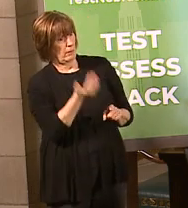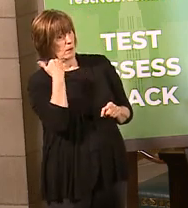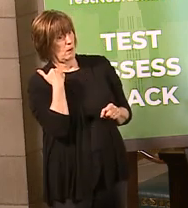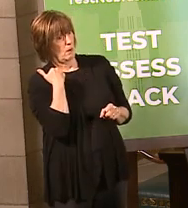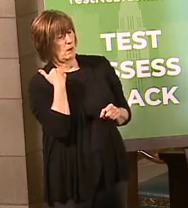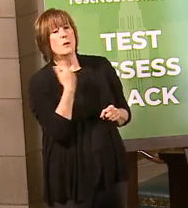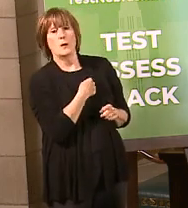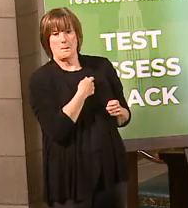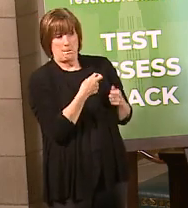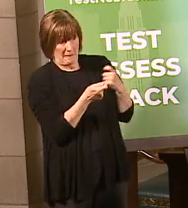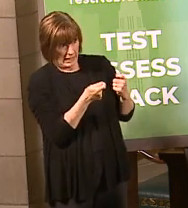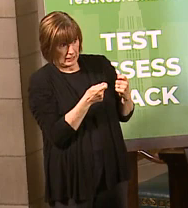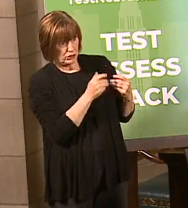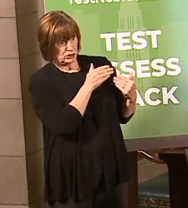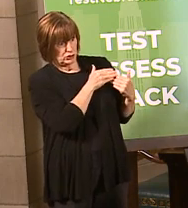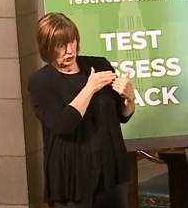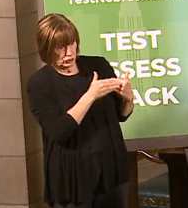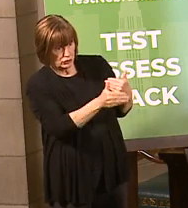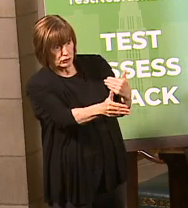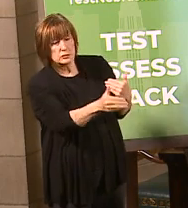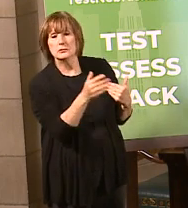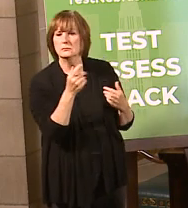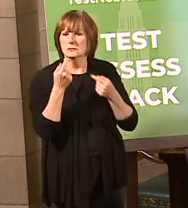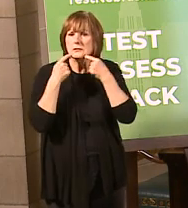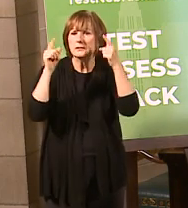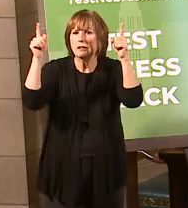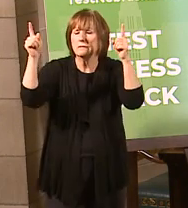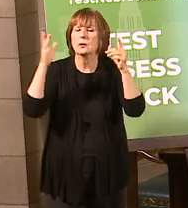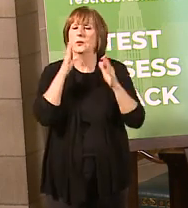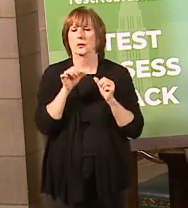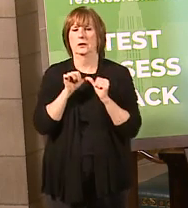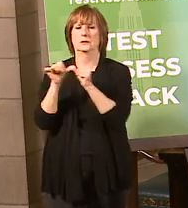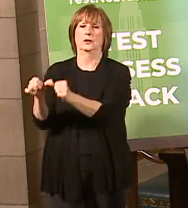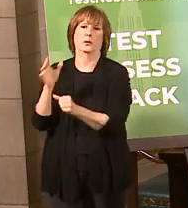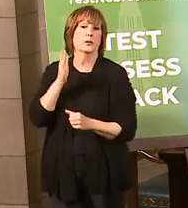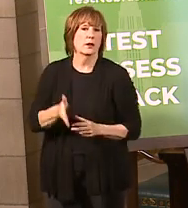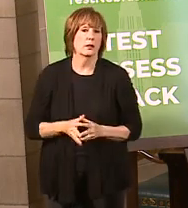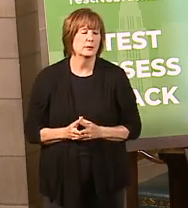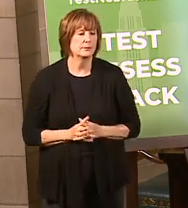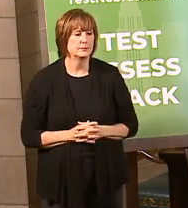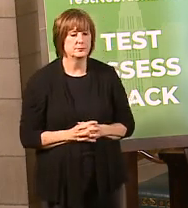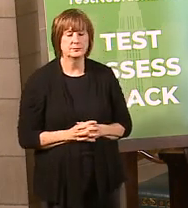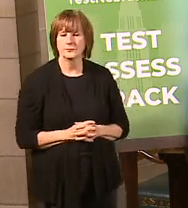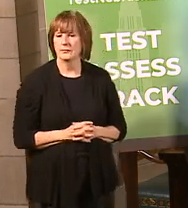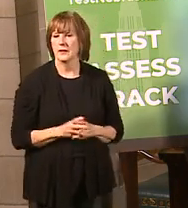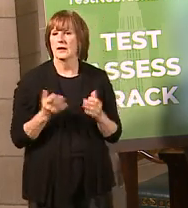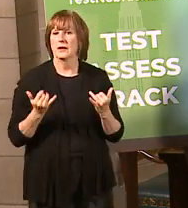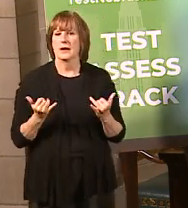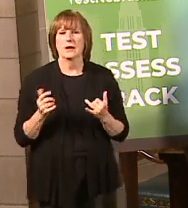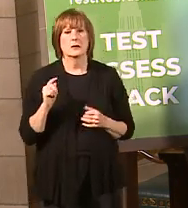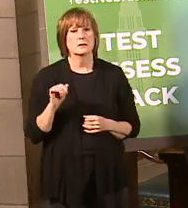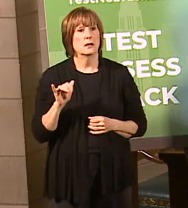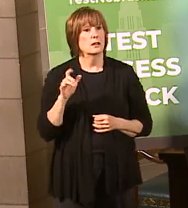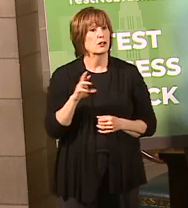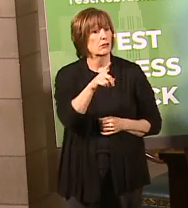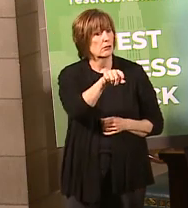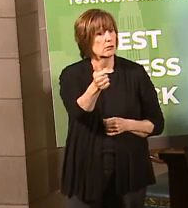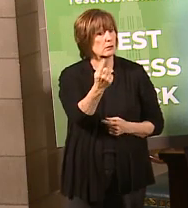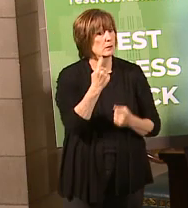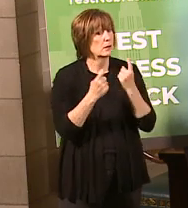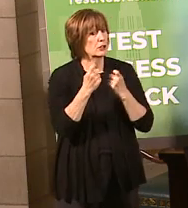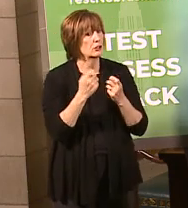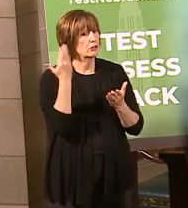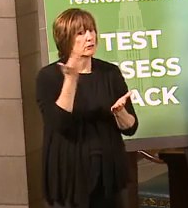we have managed to it, and we've managed to it very successfully, and that's what we're going to continue to do. So with that, Taylor, do you have other